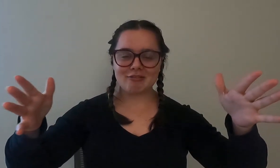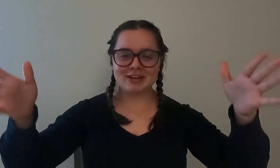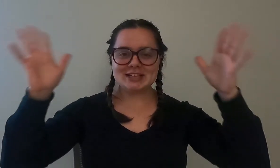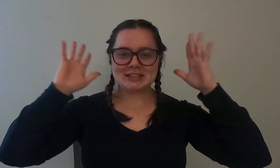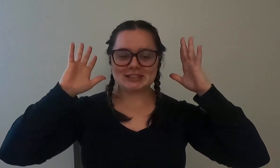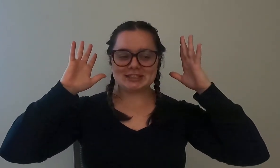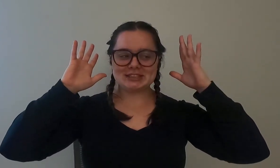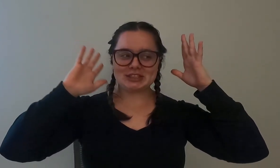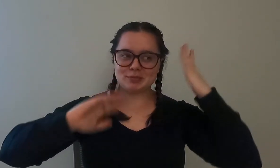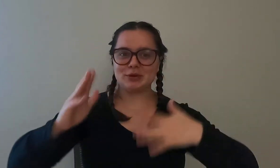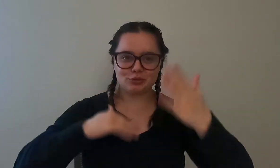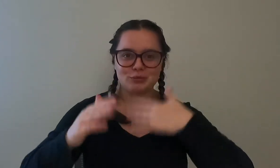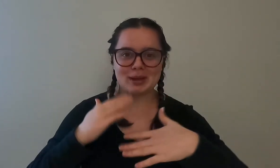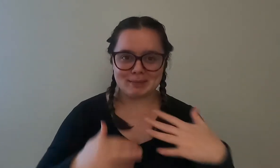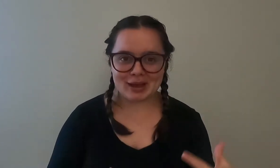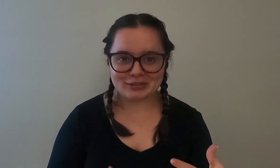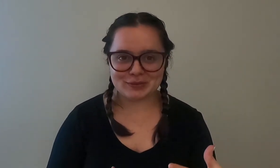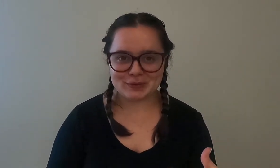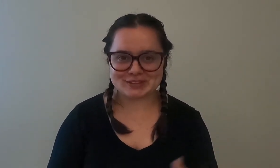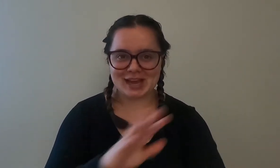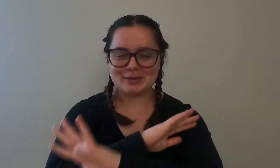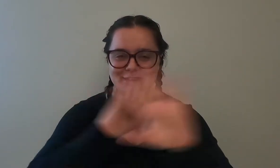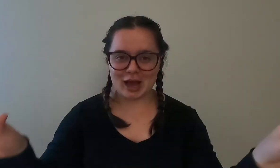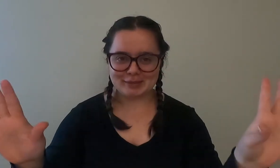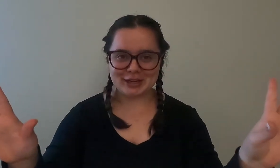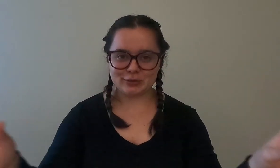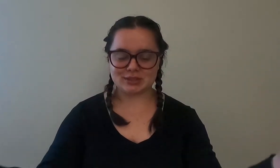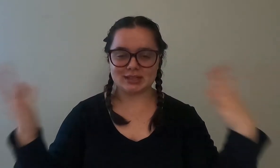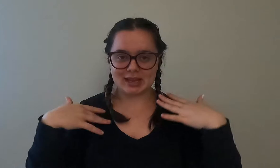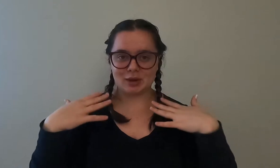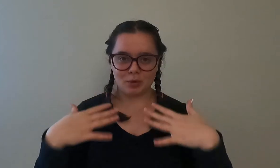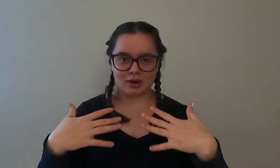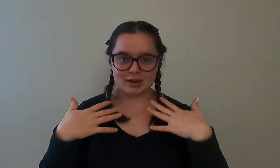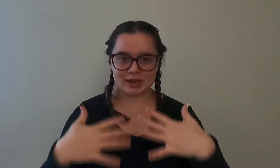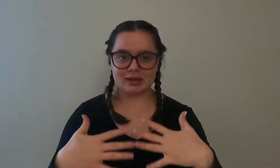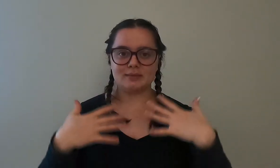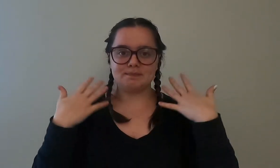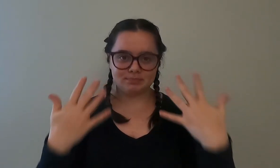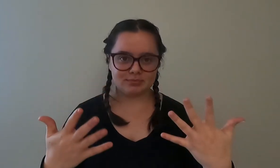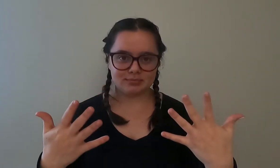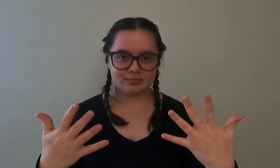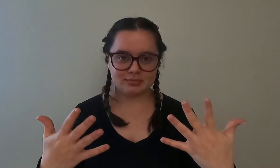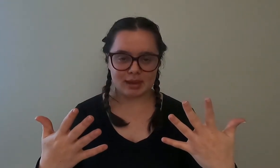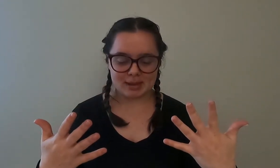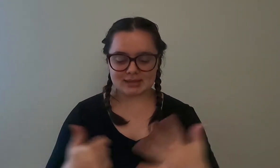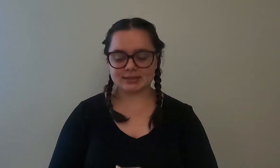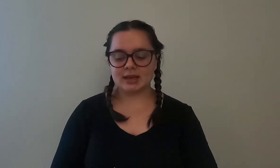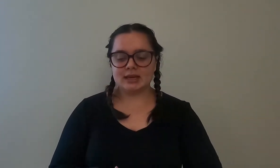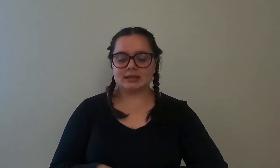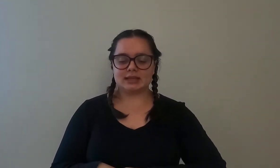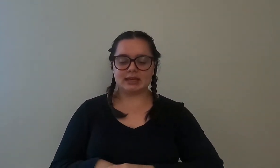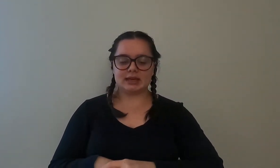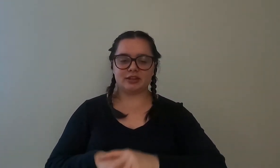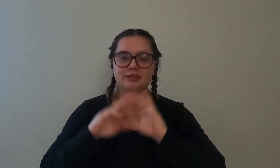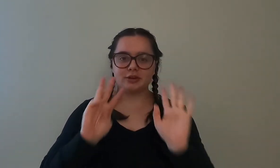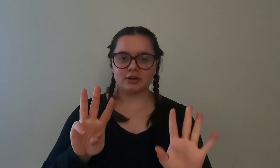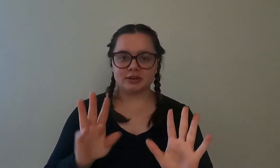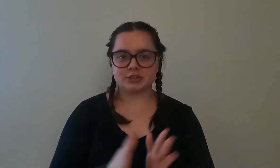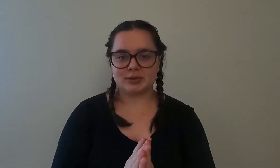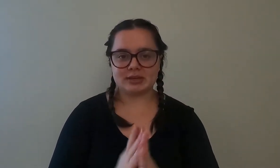to breathe through my mouth the whole time and not my nose unless i had water in my mask the third so we did